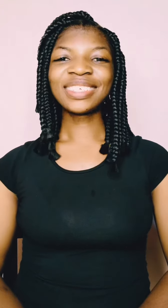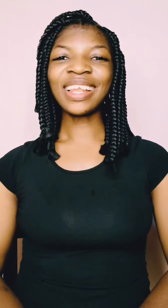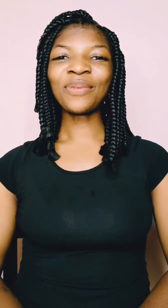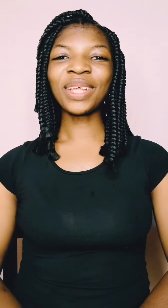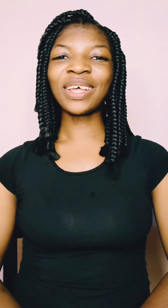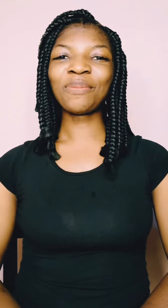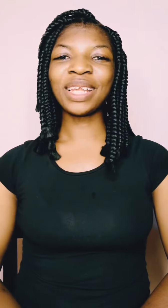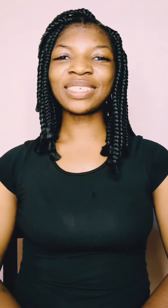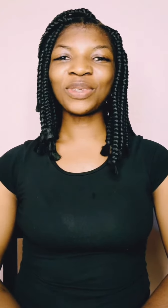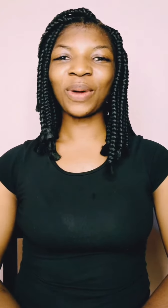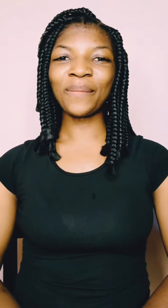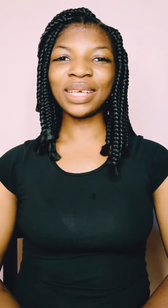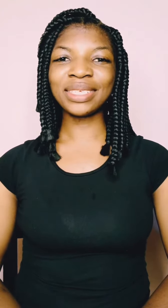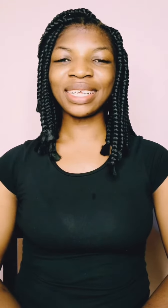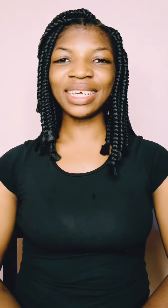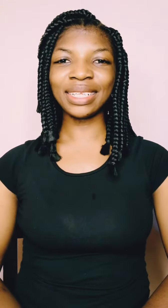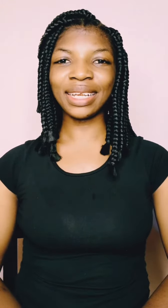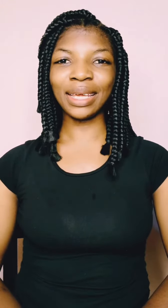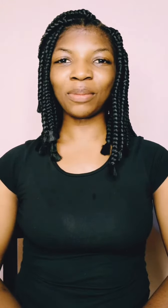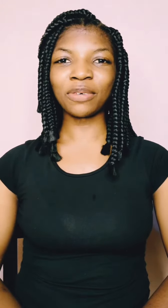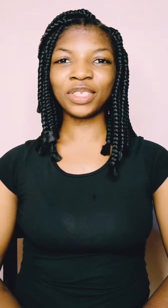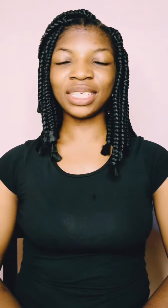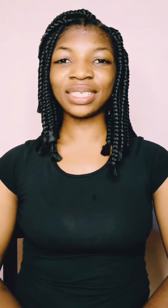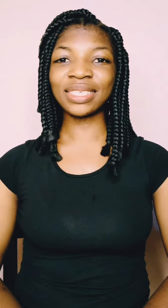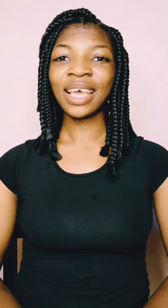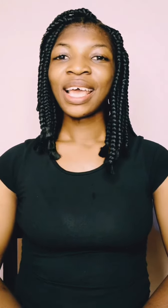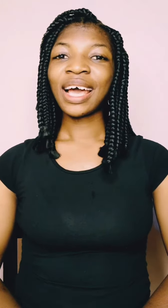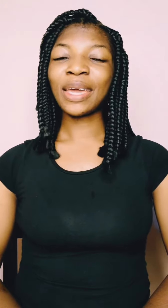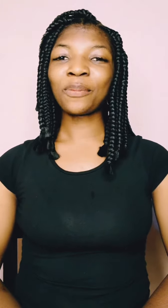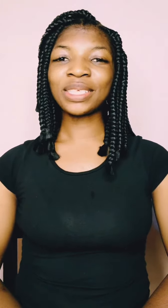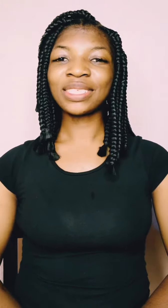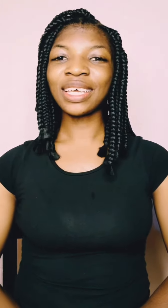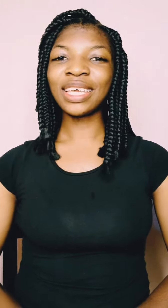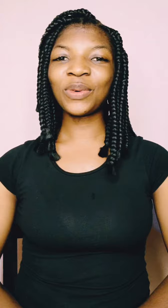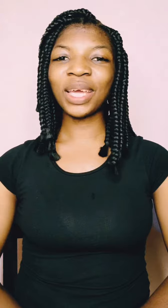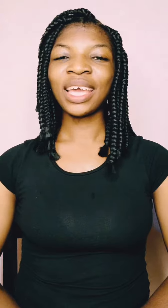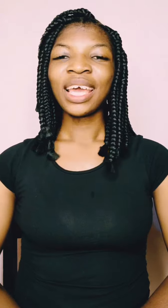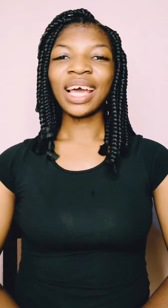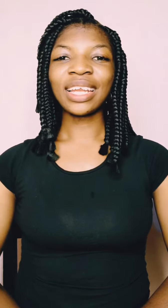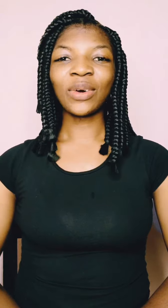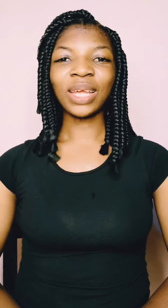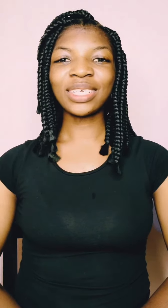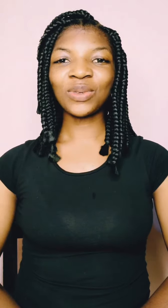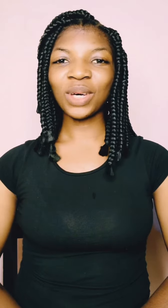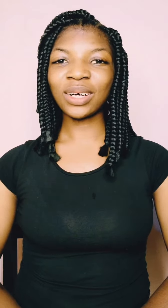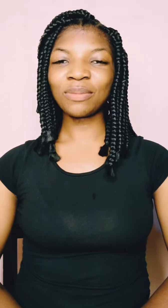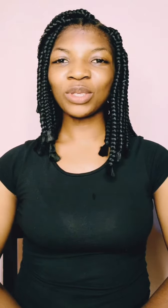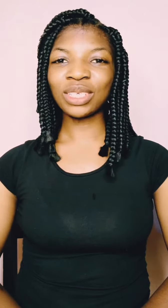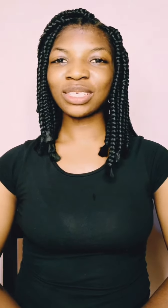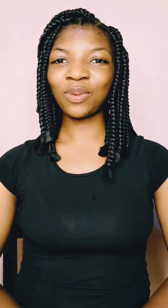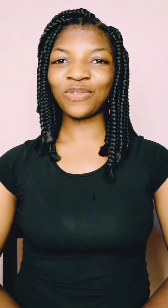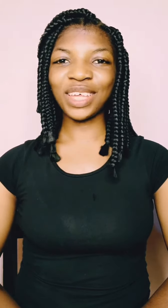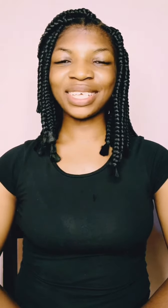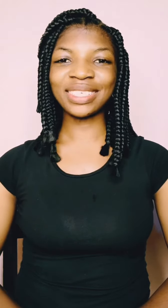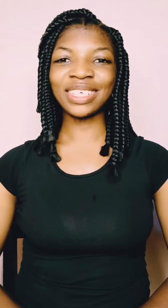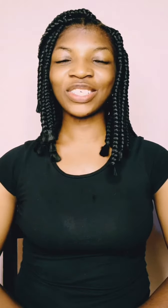Shalom, the Lord bless you amazingly in the name of Jesus. I am Pastor Igre and I would like to welcome you to this prophetic session.